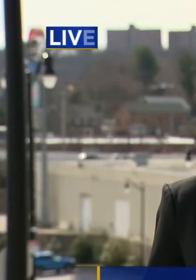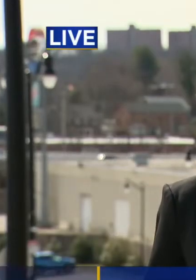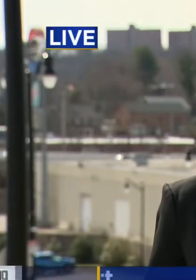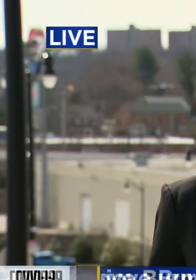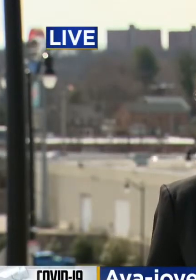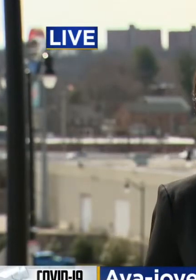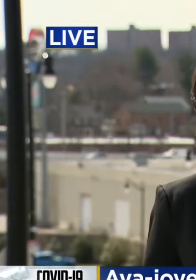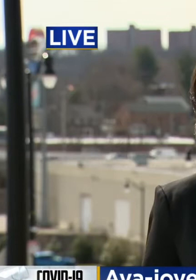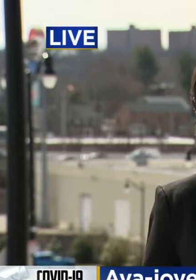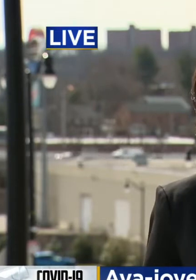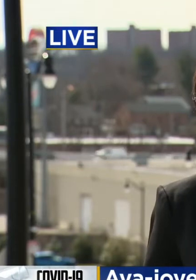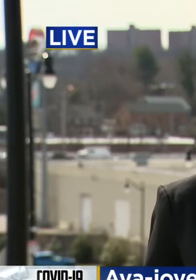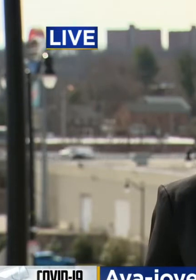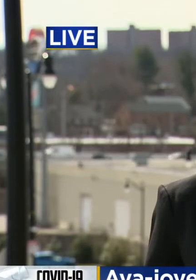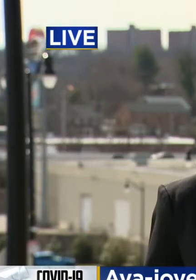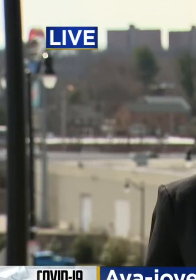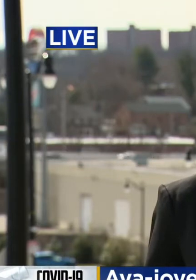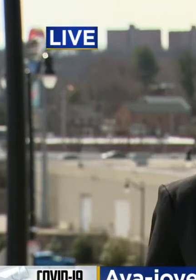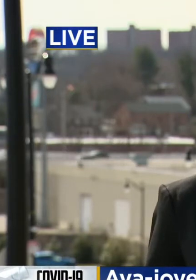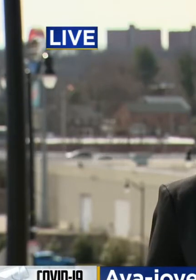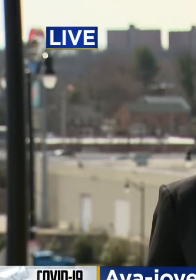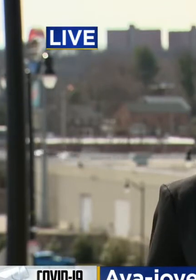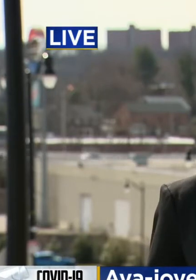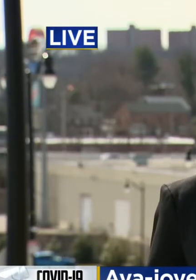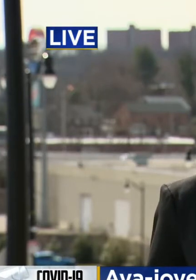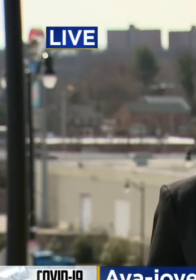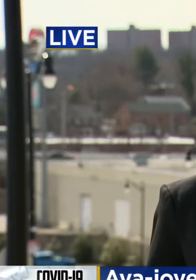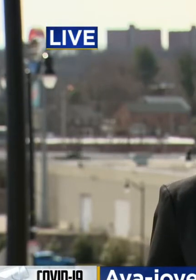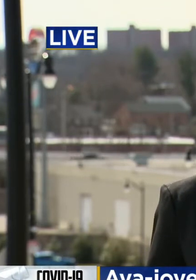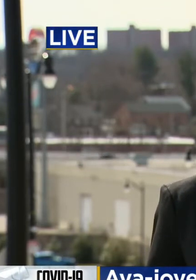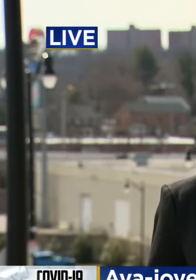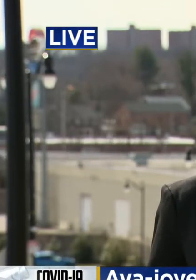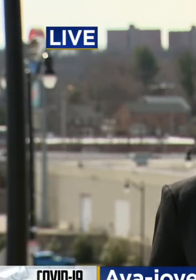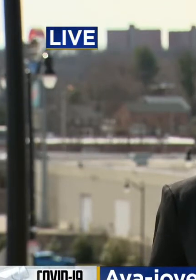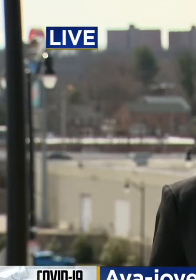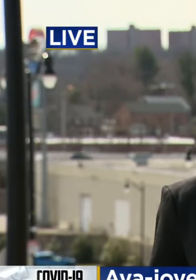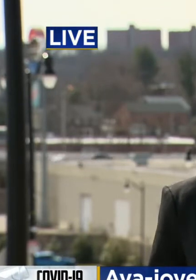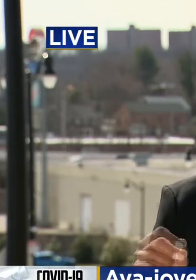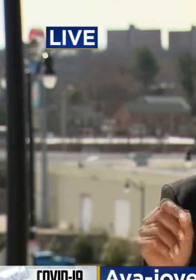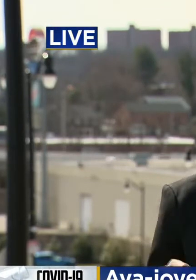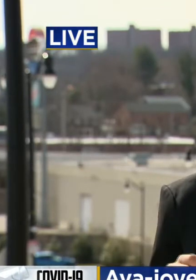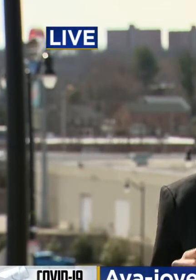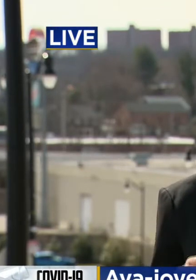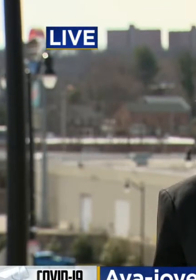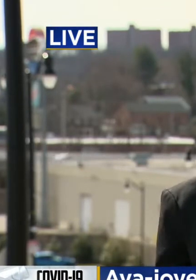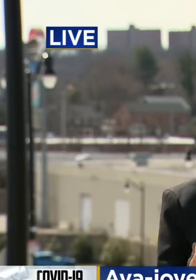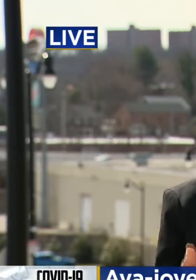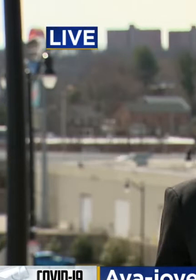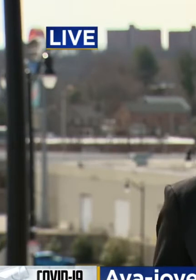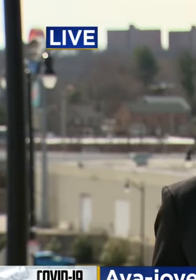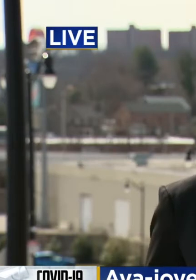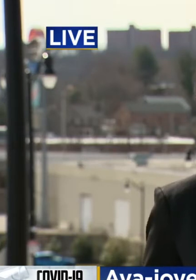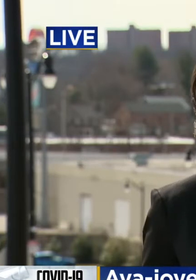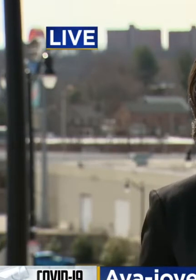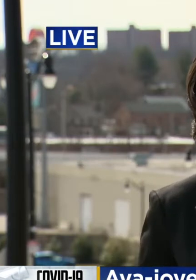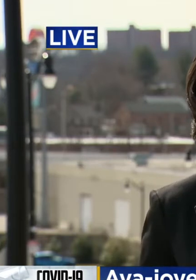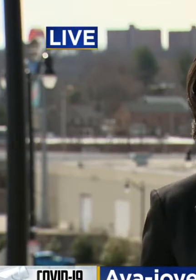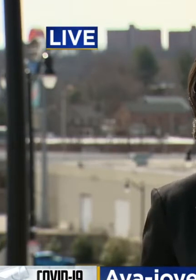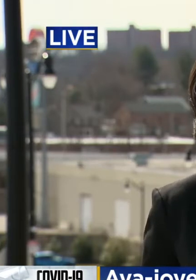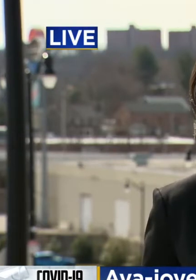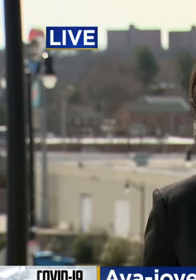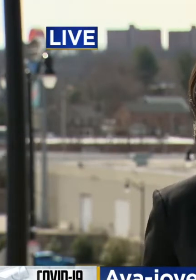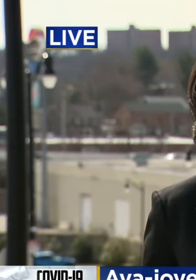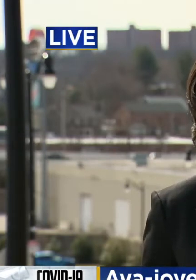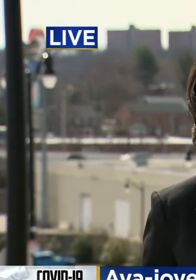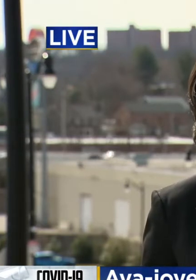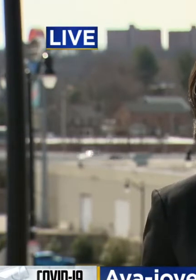Good afternoon. Well, as of today, anyone 60 and older will be able to sign up to get a vaccine starting today. And speaking of those mass vaccination